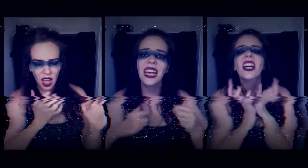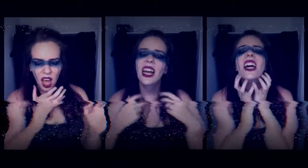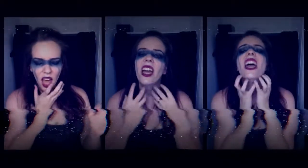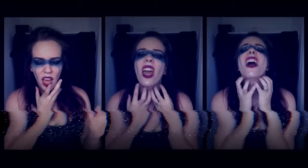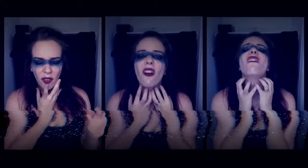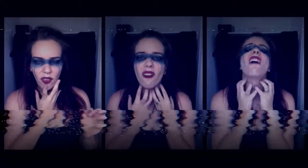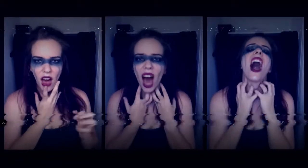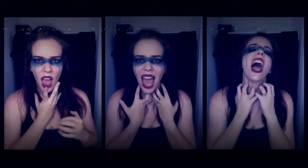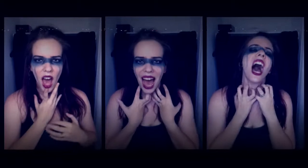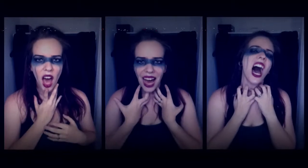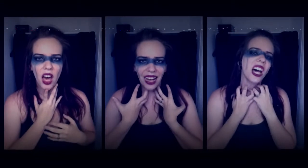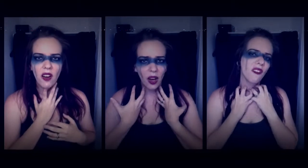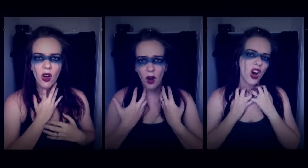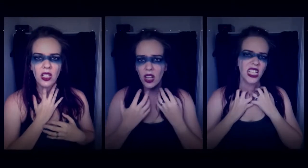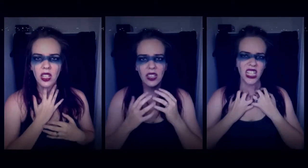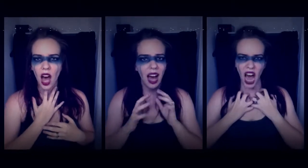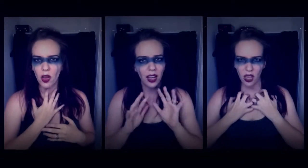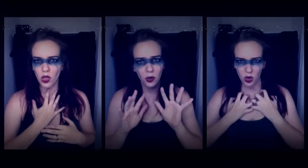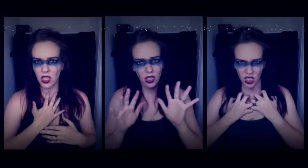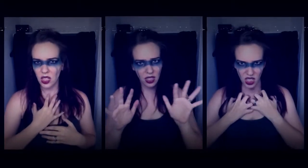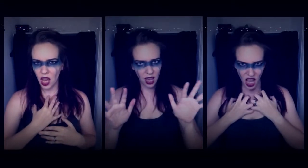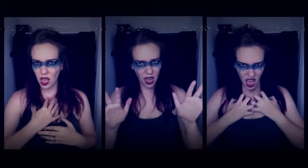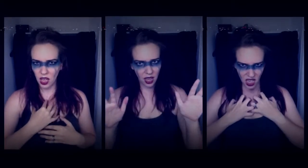If I had a voice, I would sing